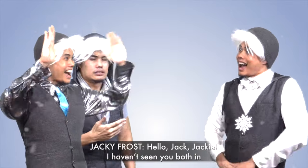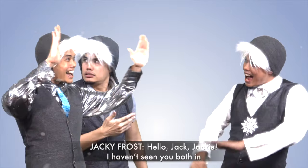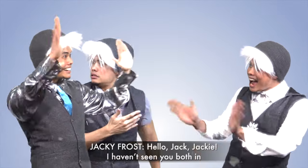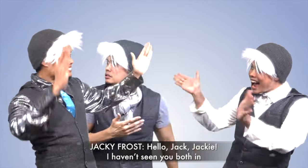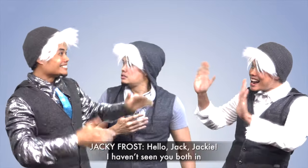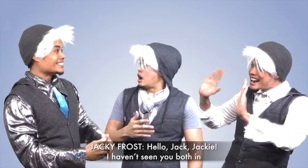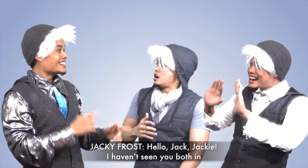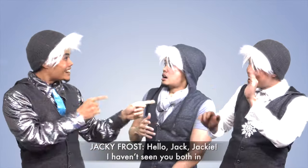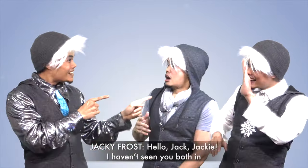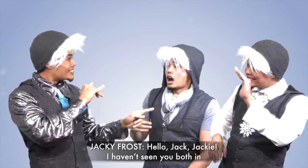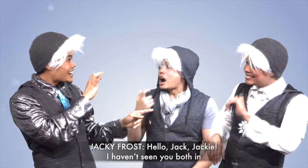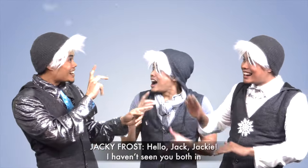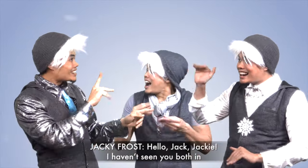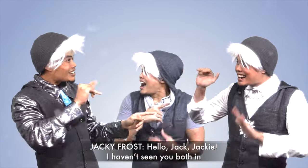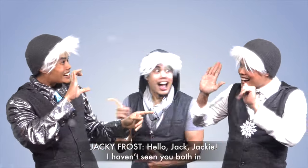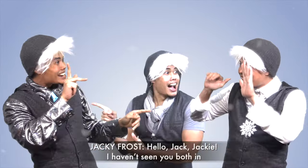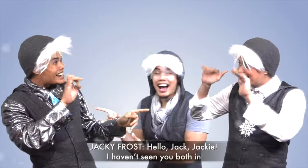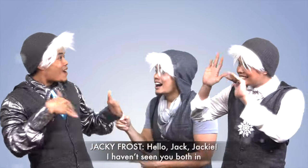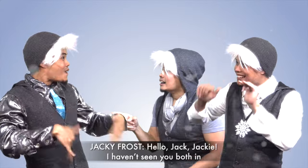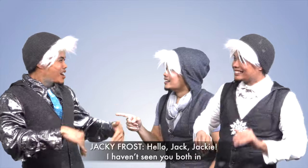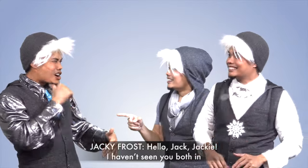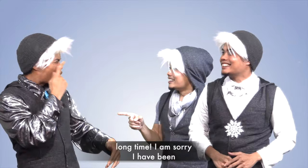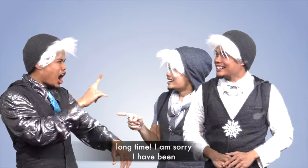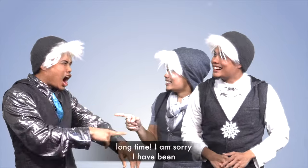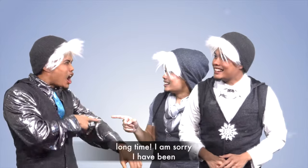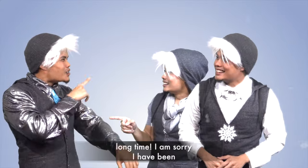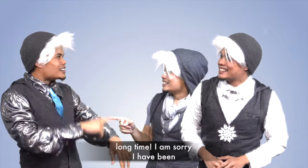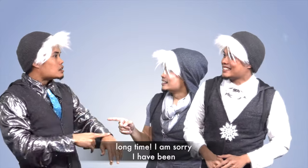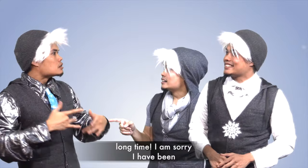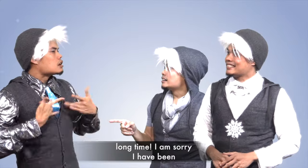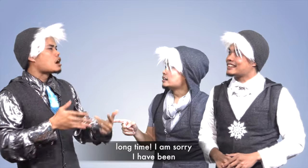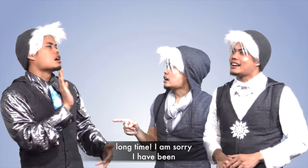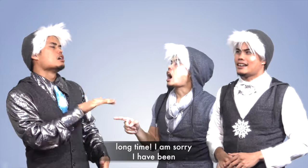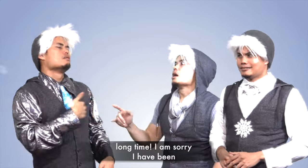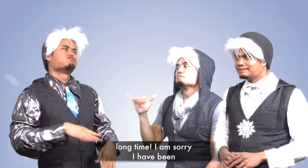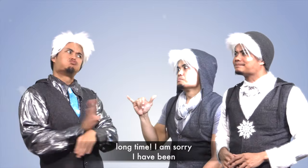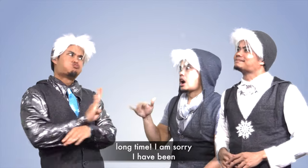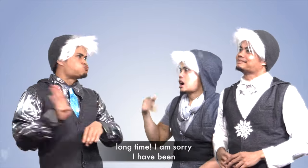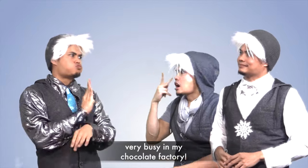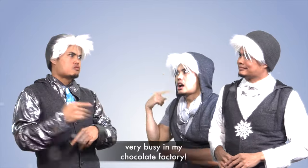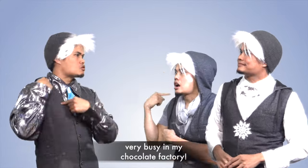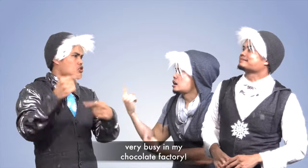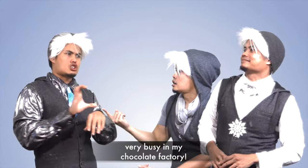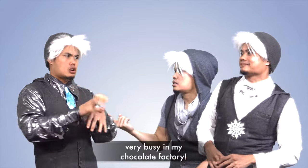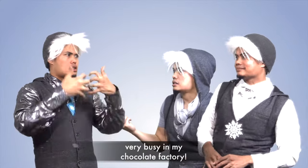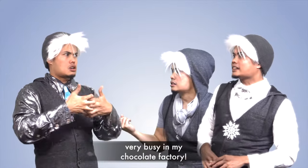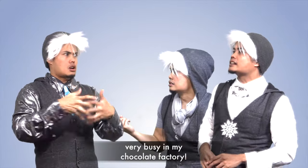Hello, Jack and Jackie. I haven't seen you both in a long time. I'm sorry I've been very busy in